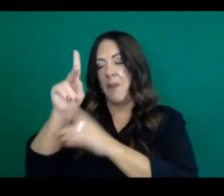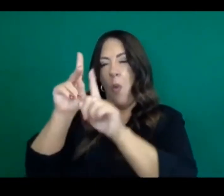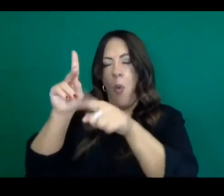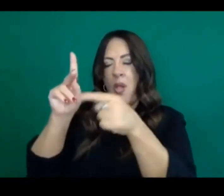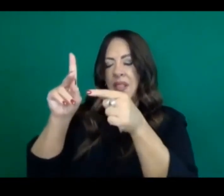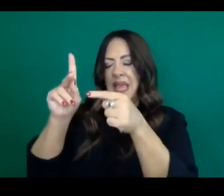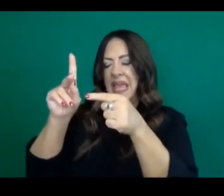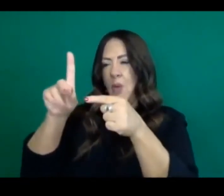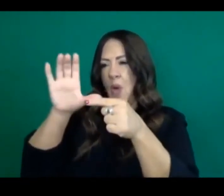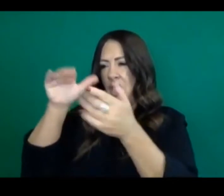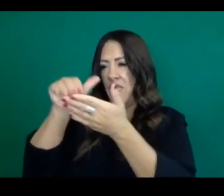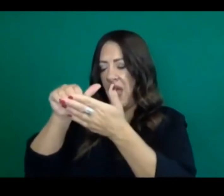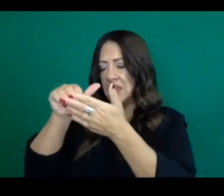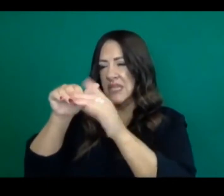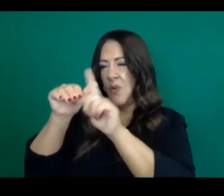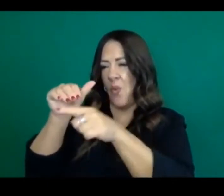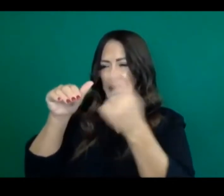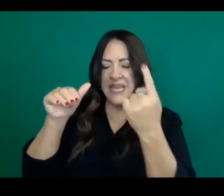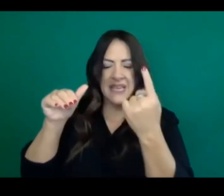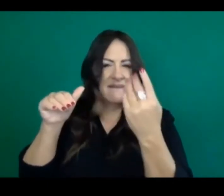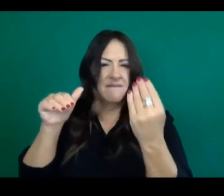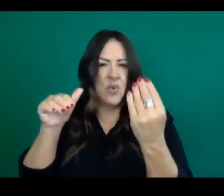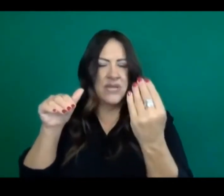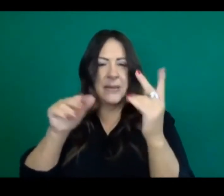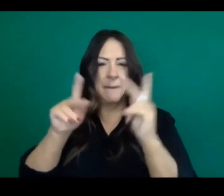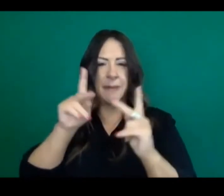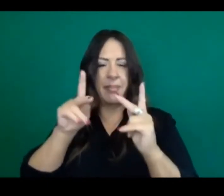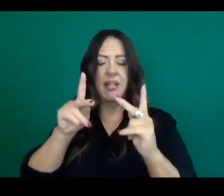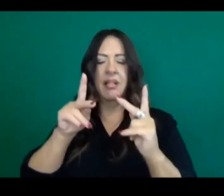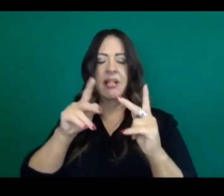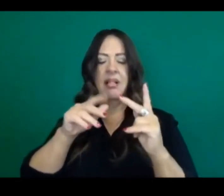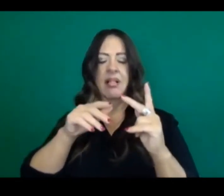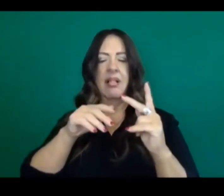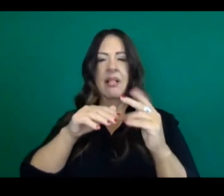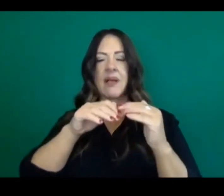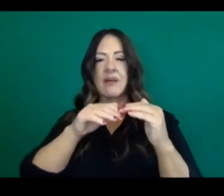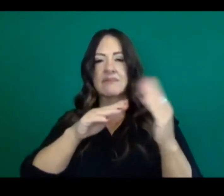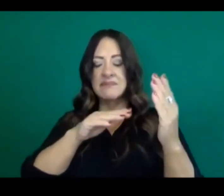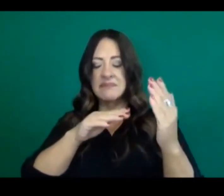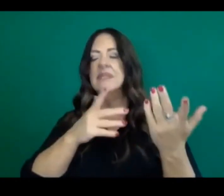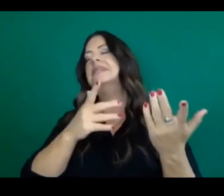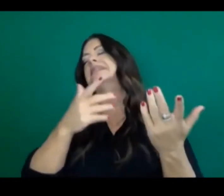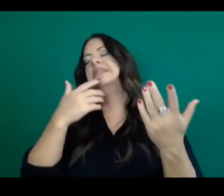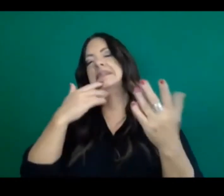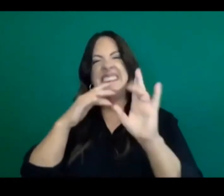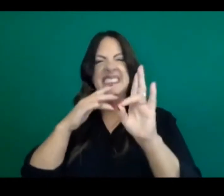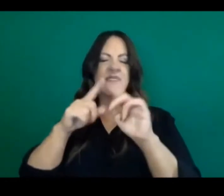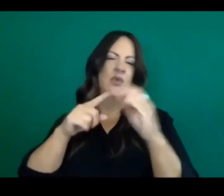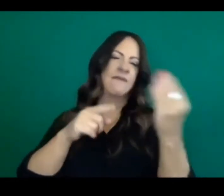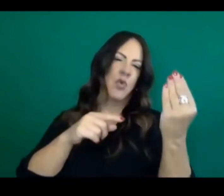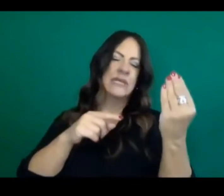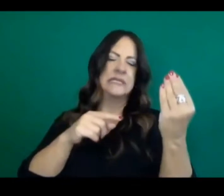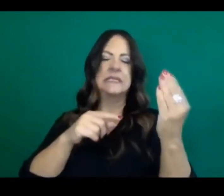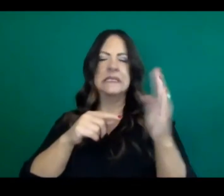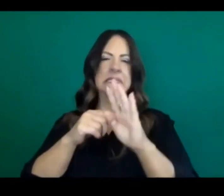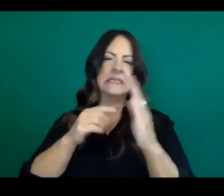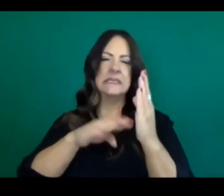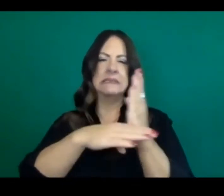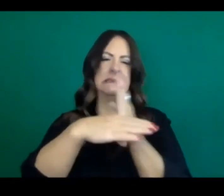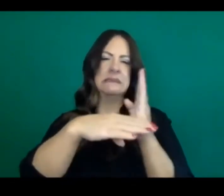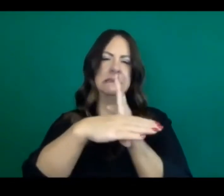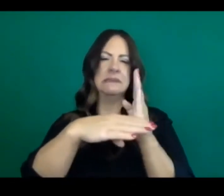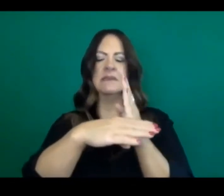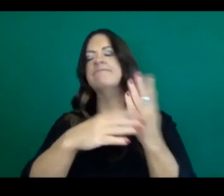200 per 100,000 for 14 days of the county data monitoring frame. That 7 to 14 range also can